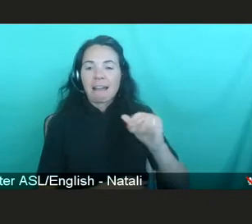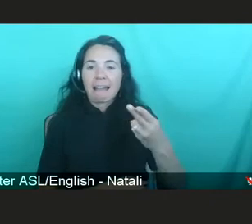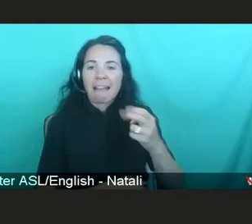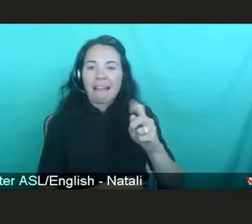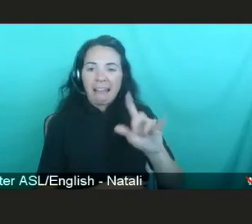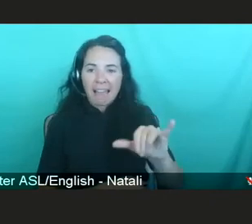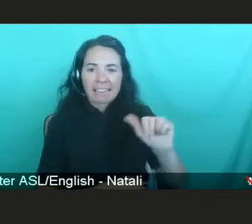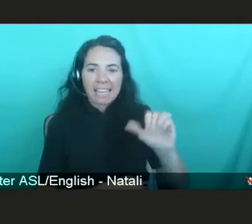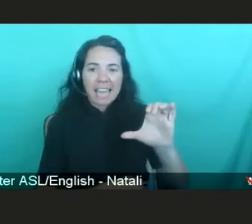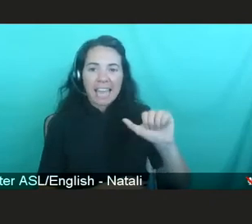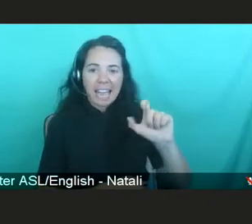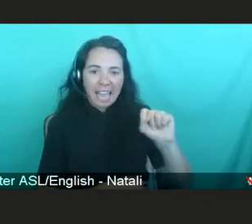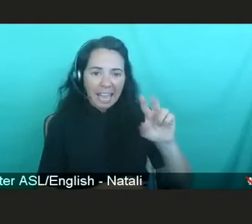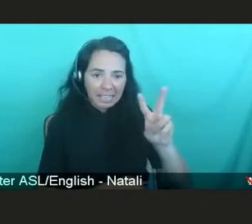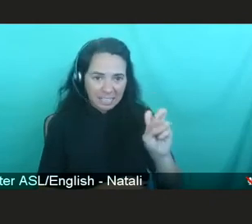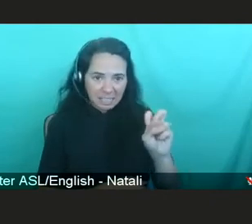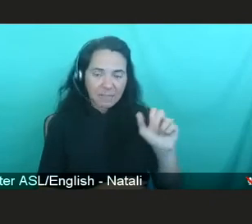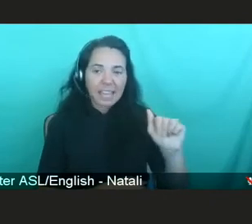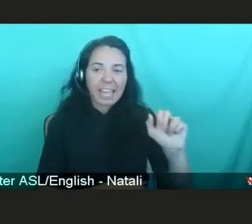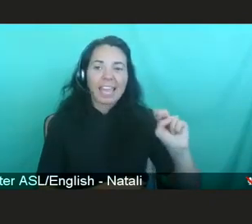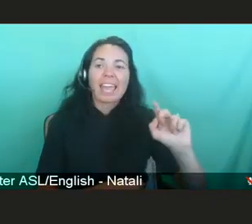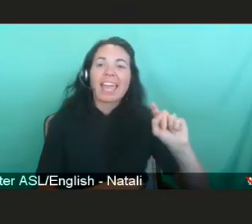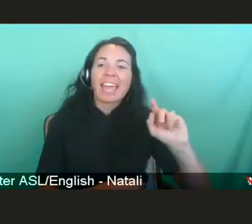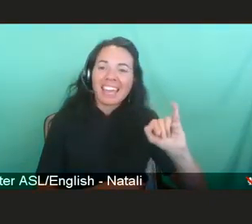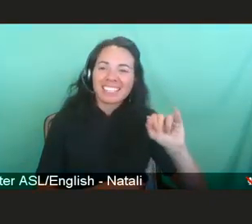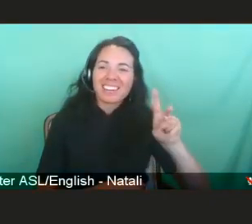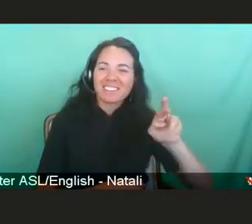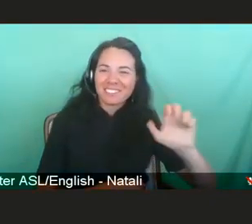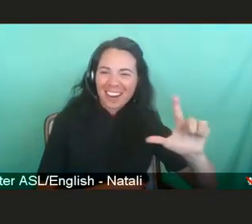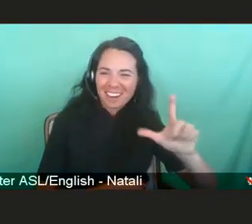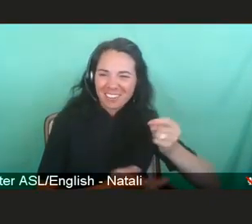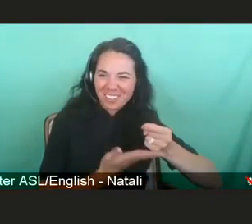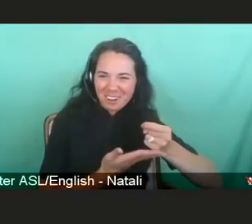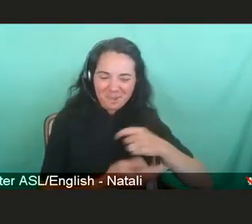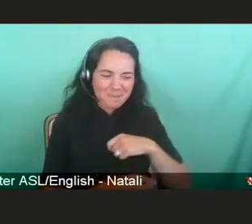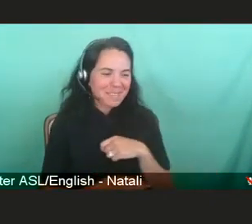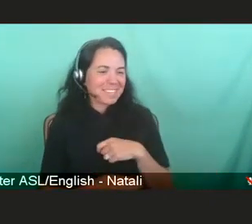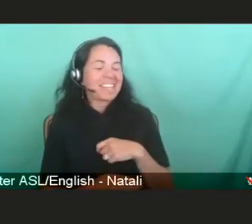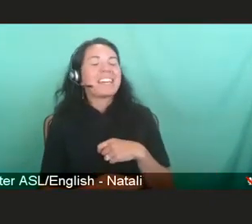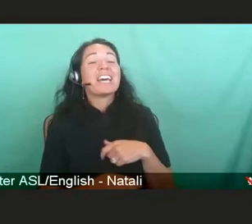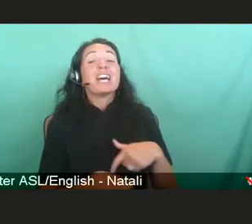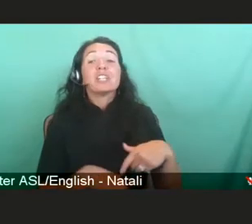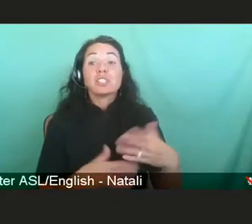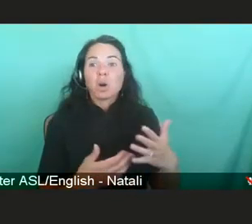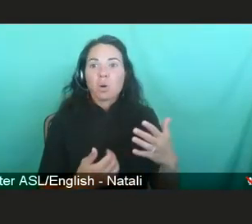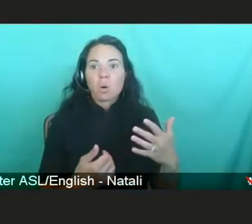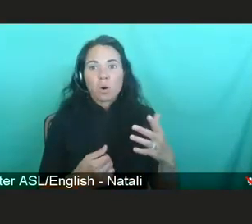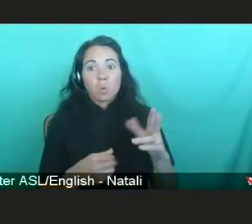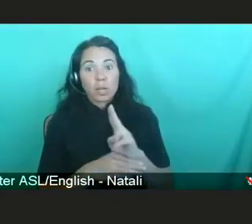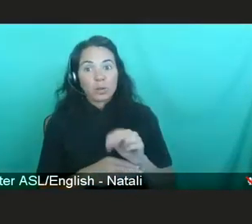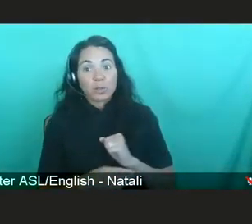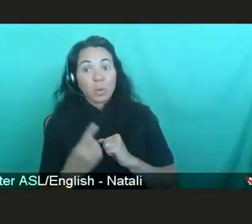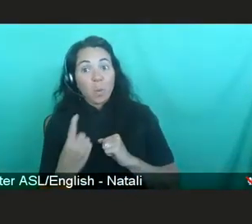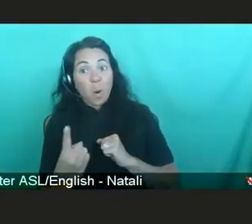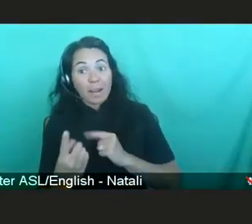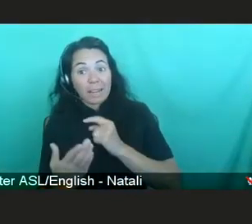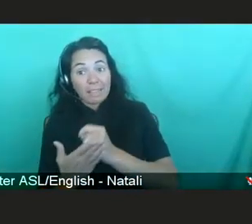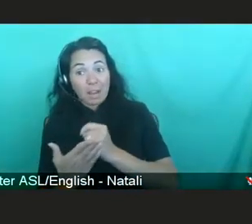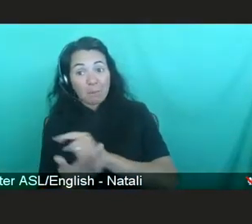four years. During those four years I led the ACTG, we went from single therapy to triple therapy to